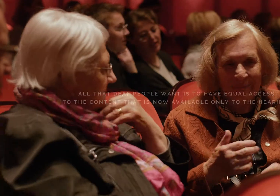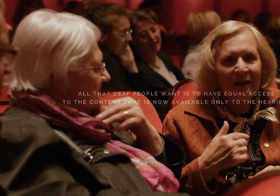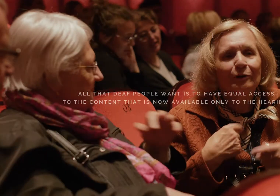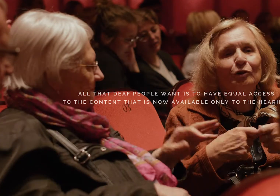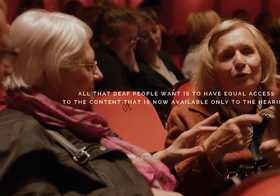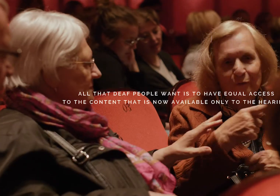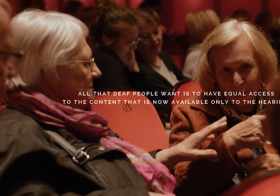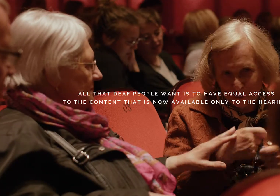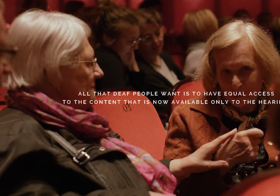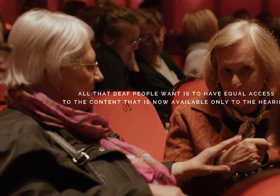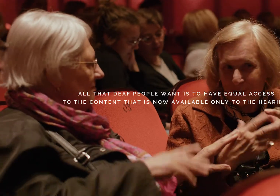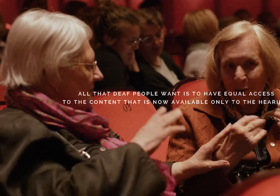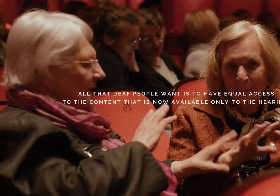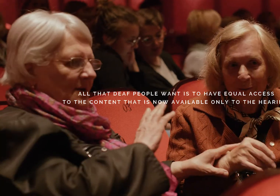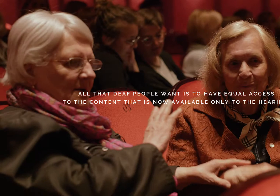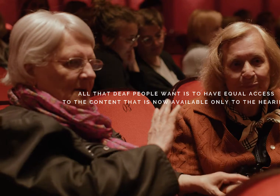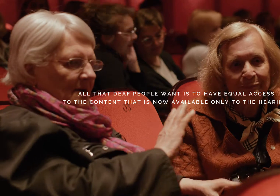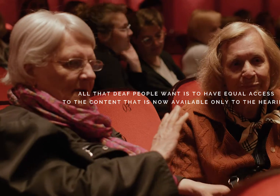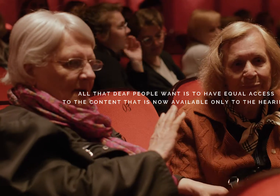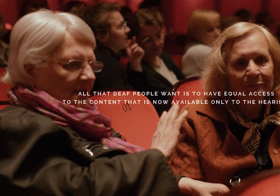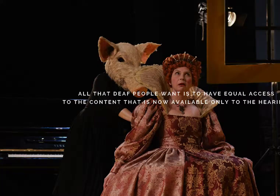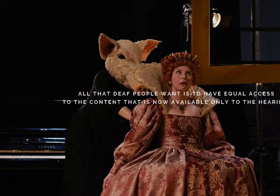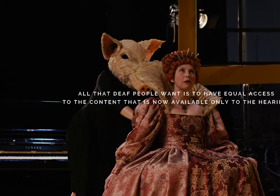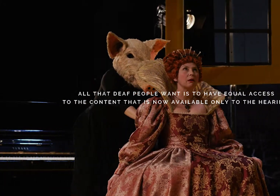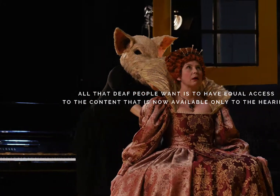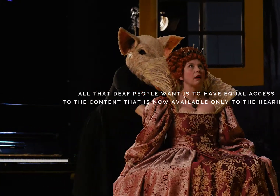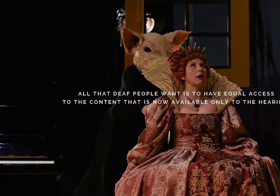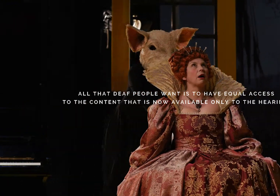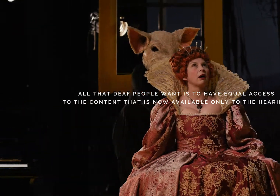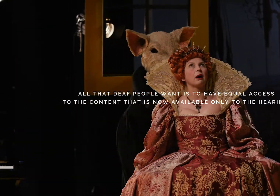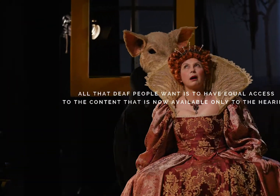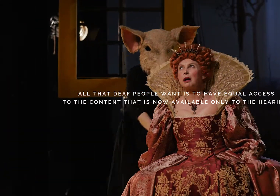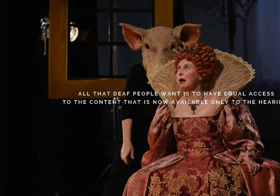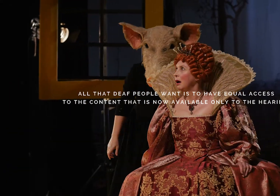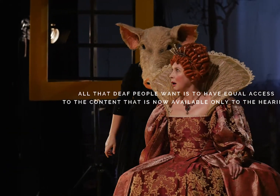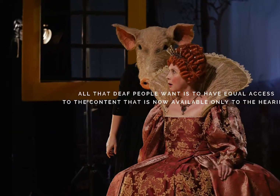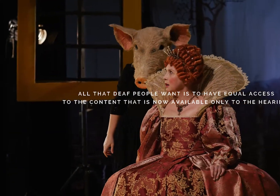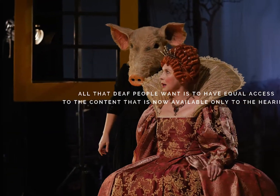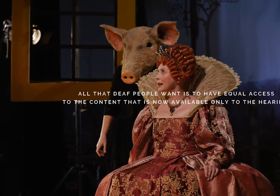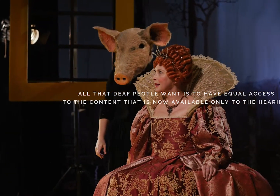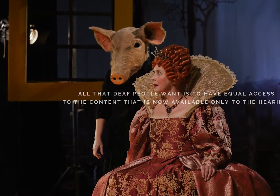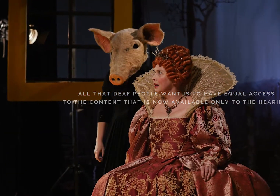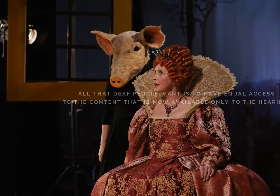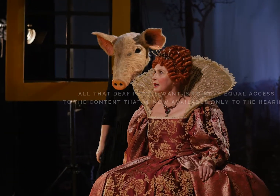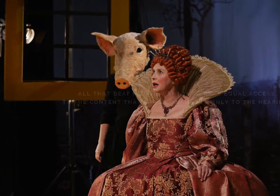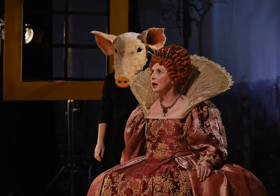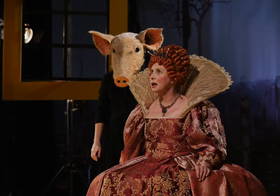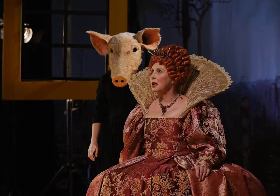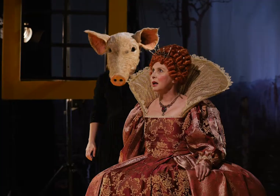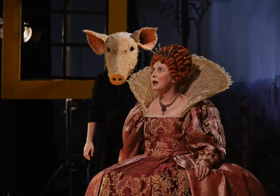All the deaf people want is to have equal access to the content that is now exclusively available only to the hearing.